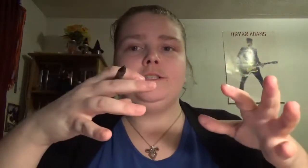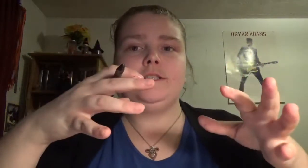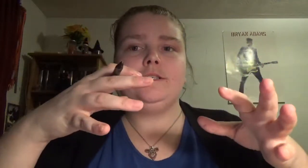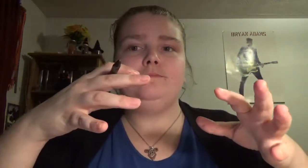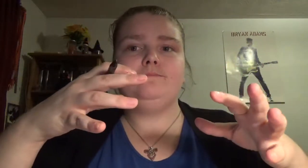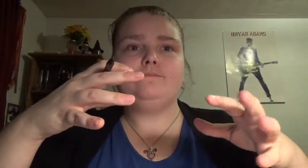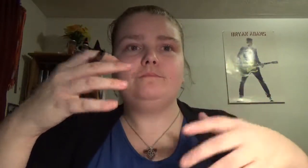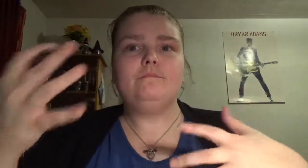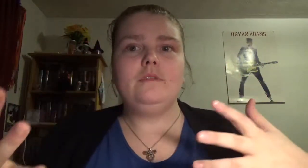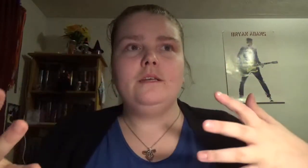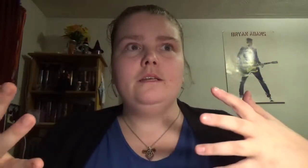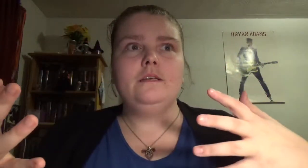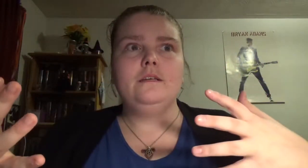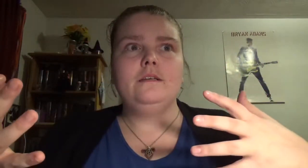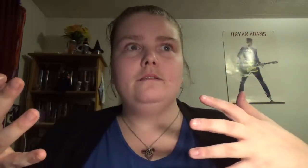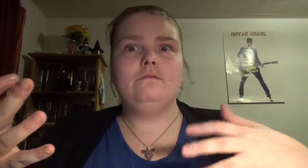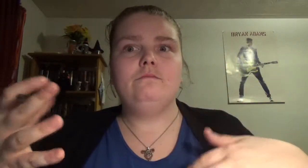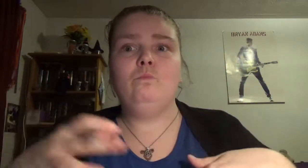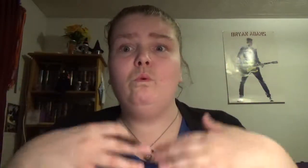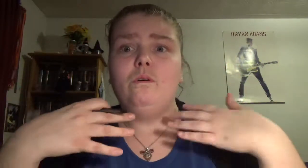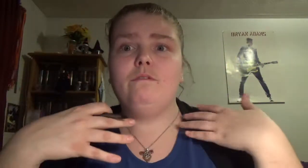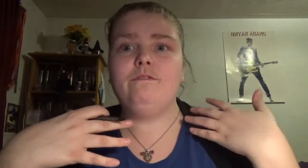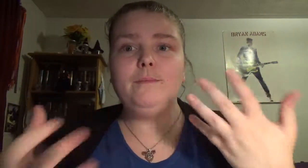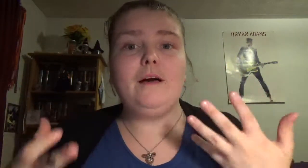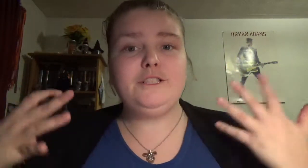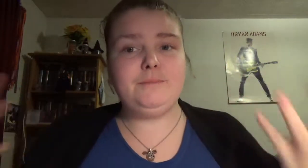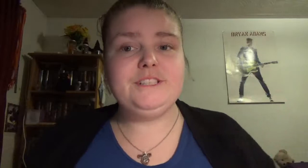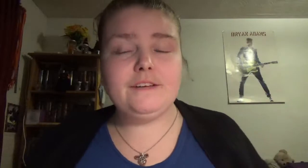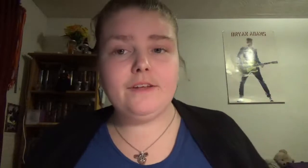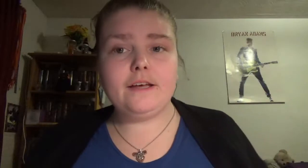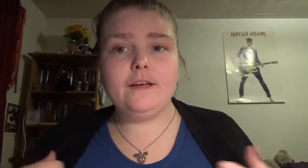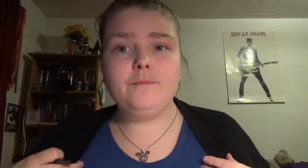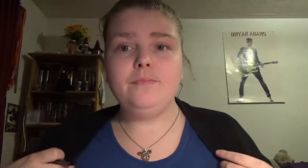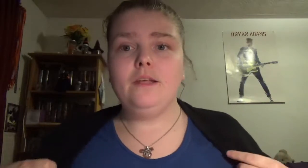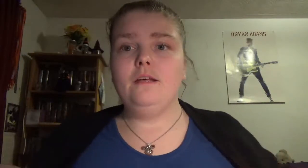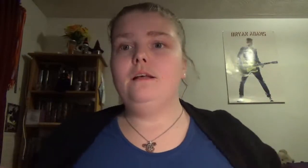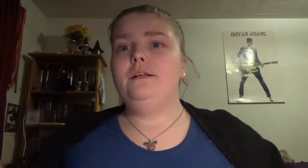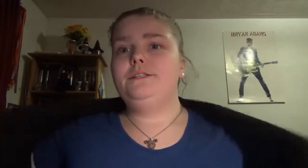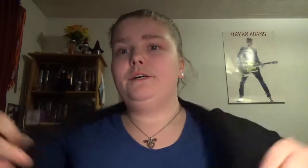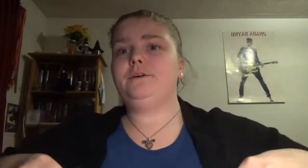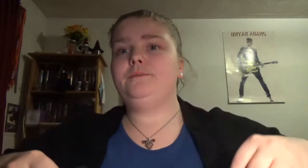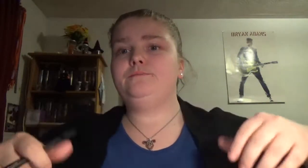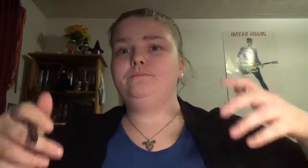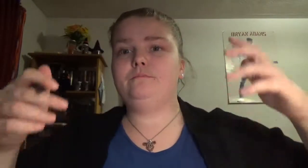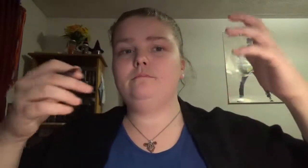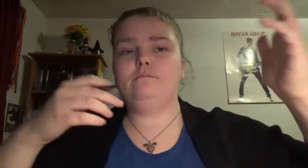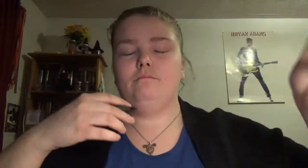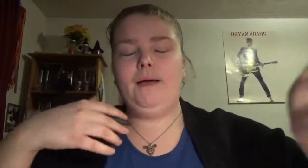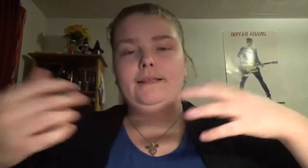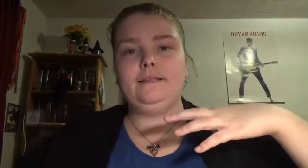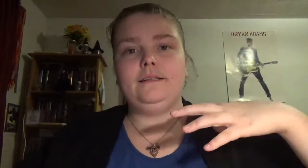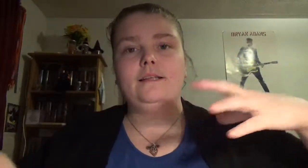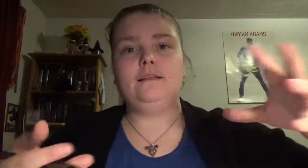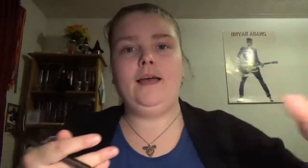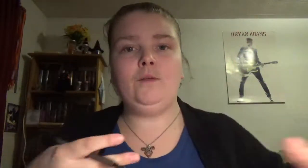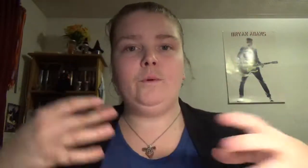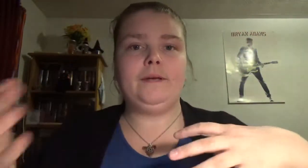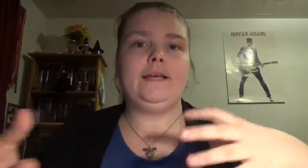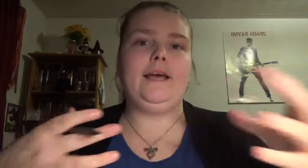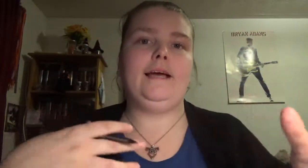female specific so men and women can get